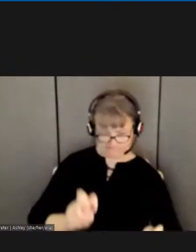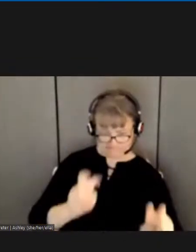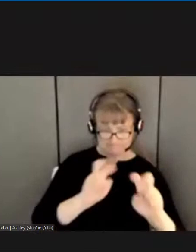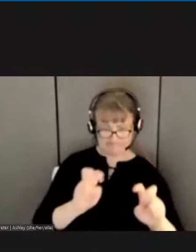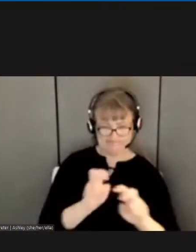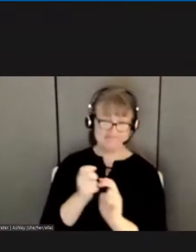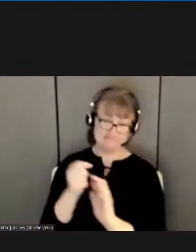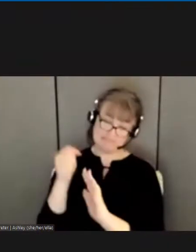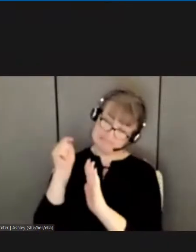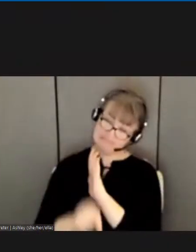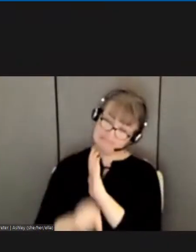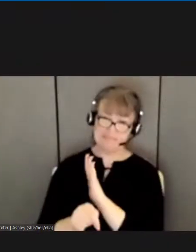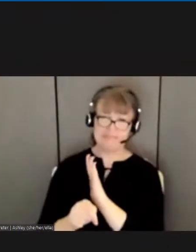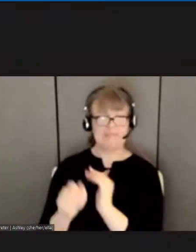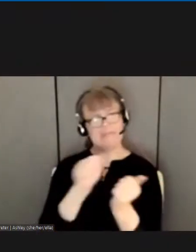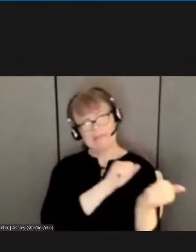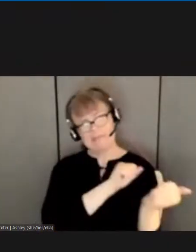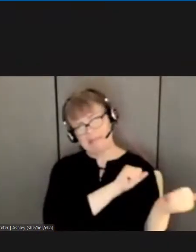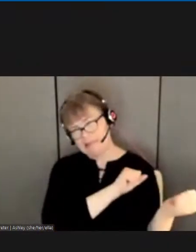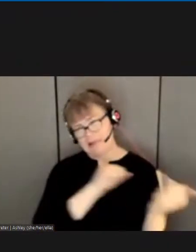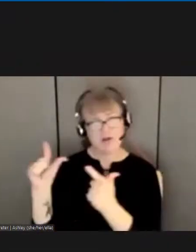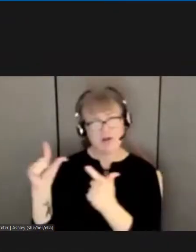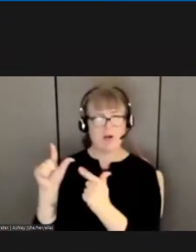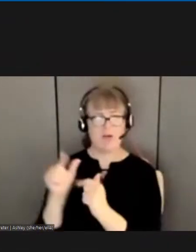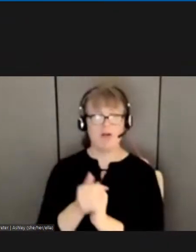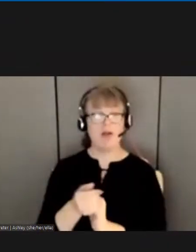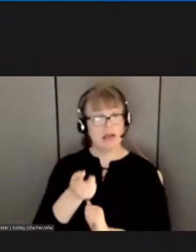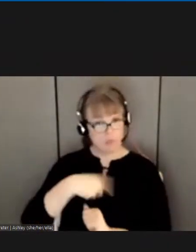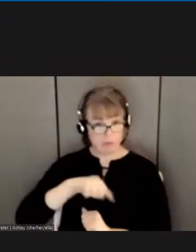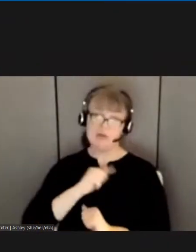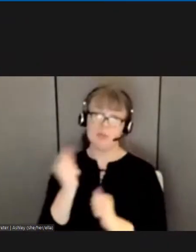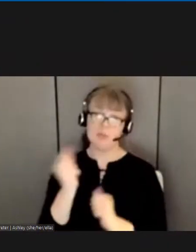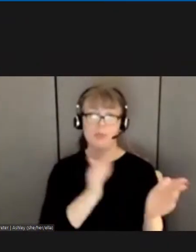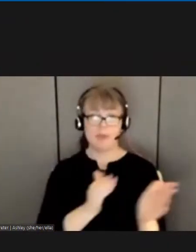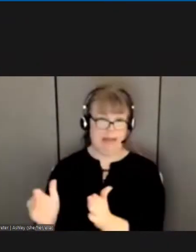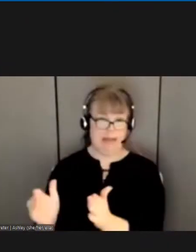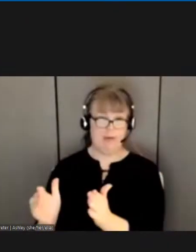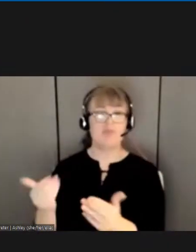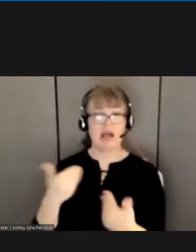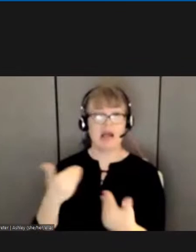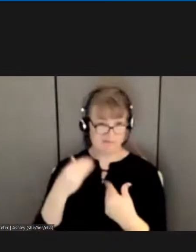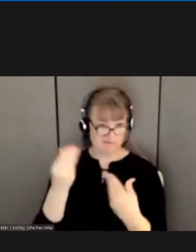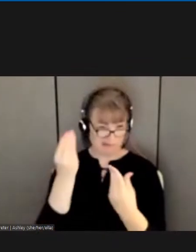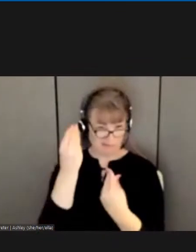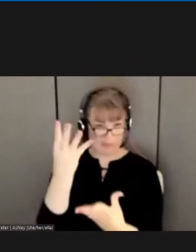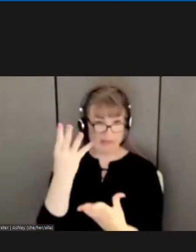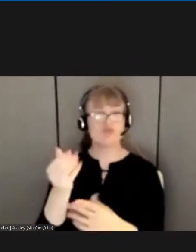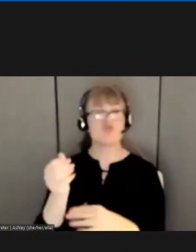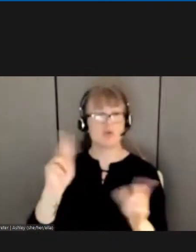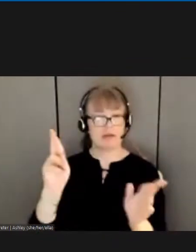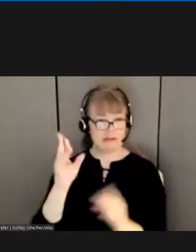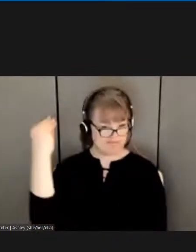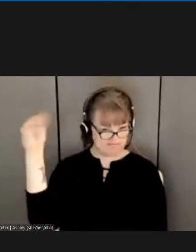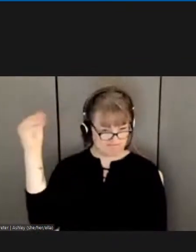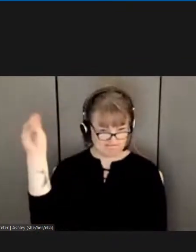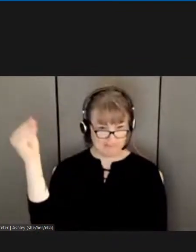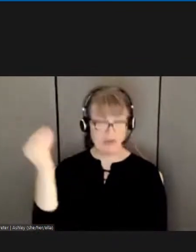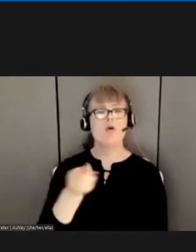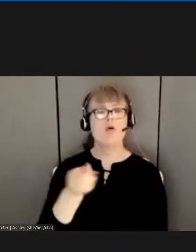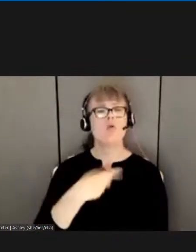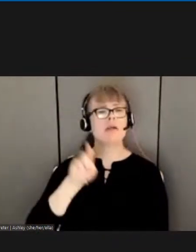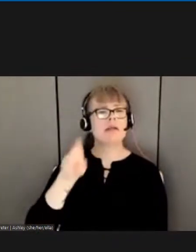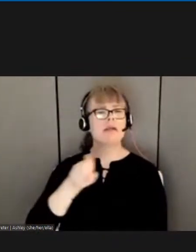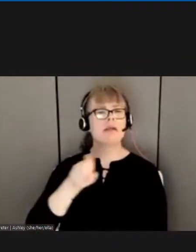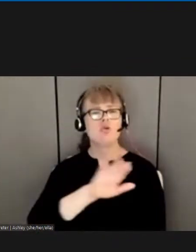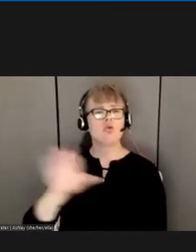are prepared. Rest assured of that. We just need you to get behind us. And we will say this. Even though